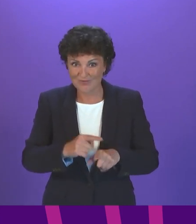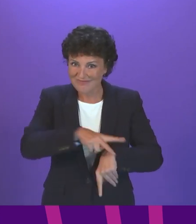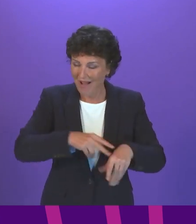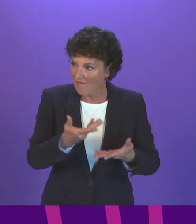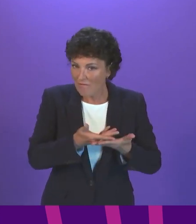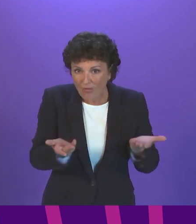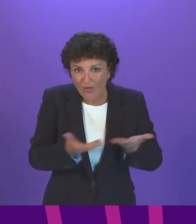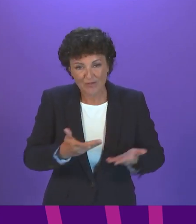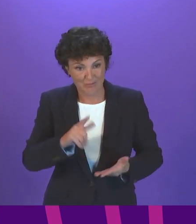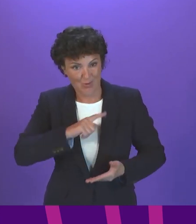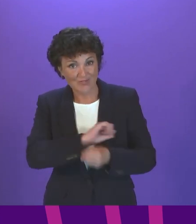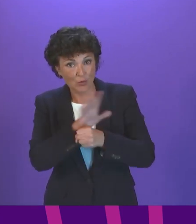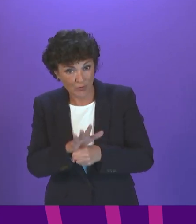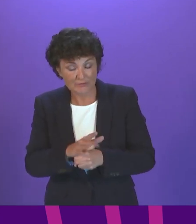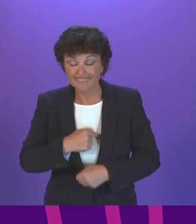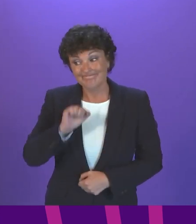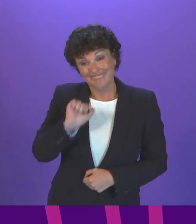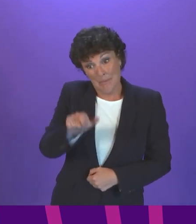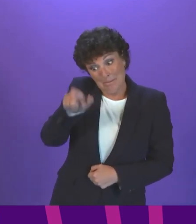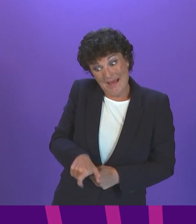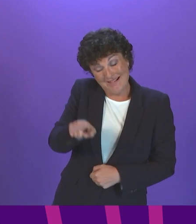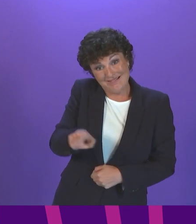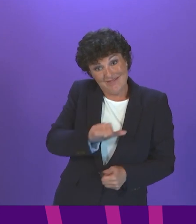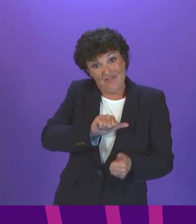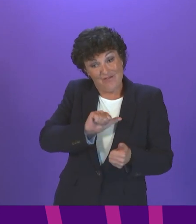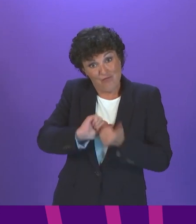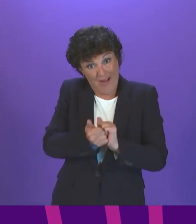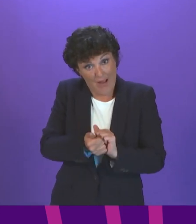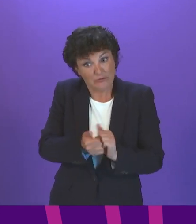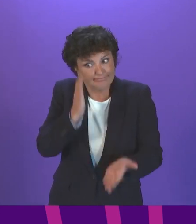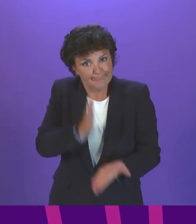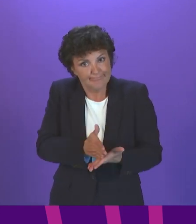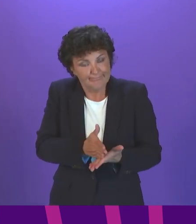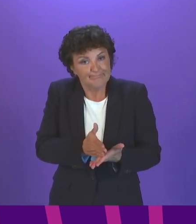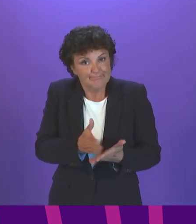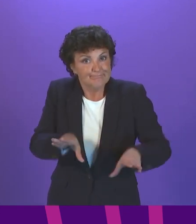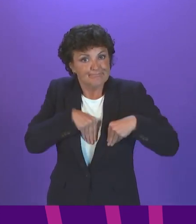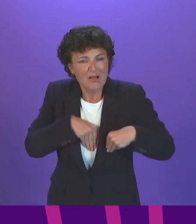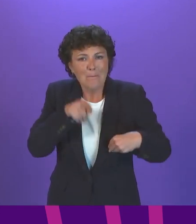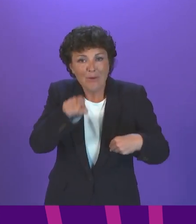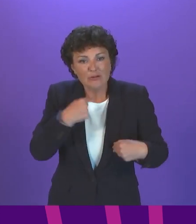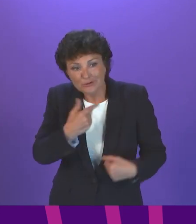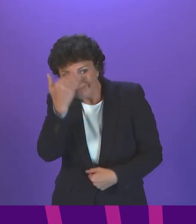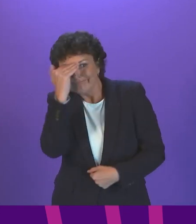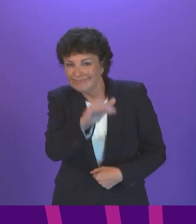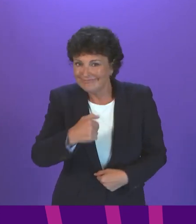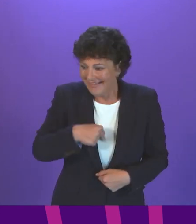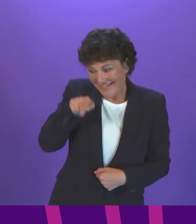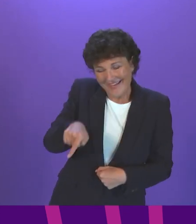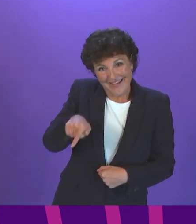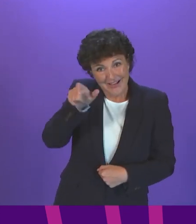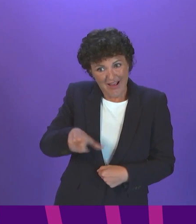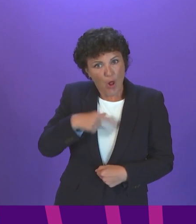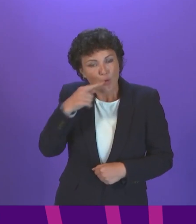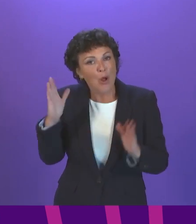friend both tested positive, but despite identifying herself as a close contact, she has heard nothing from Test and Protect. This is a separate school from the one whose similar